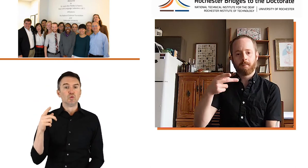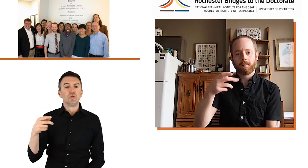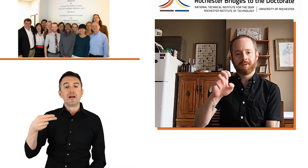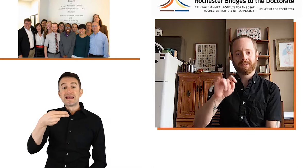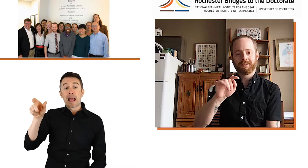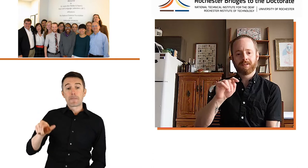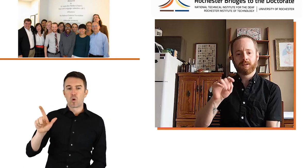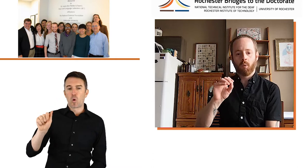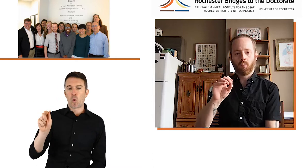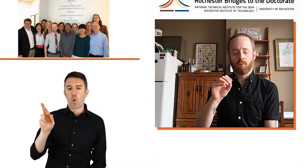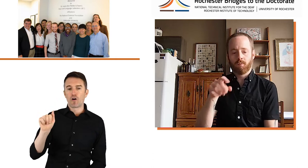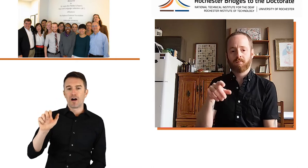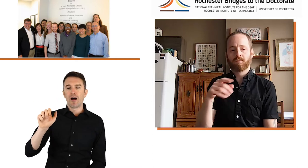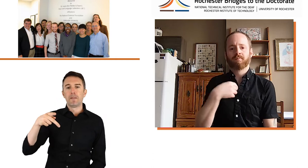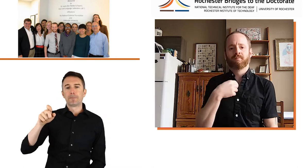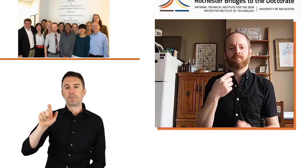Ann Petito.